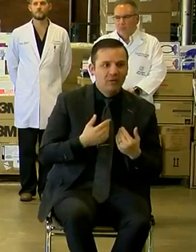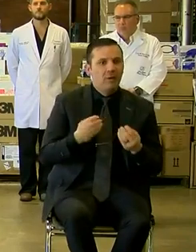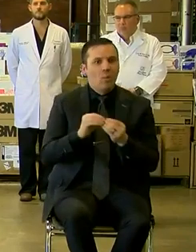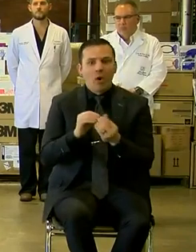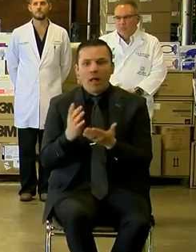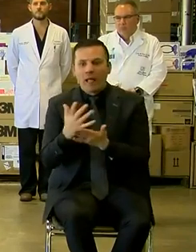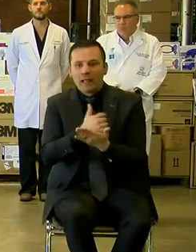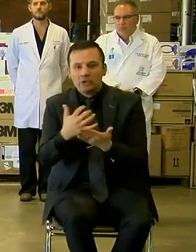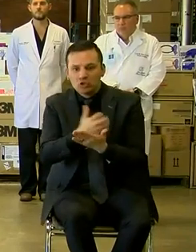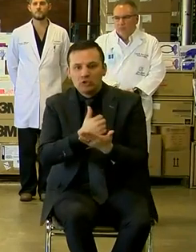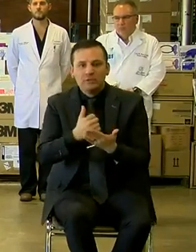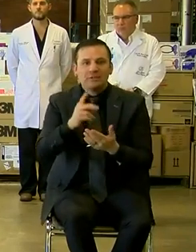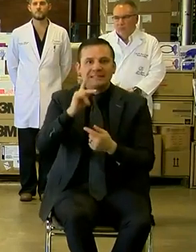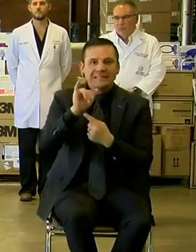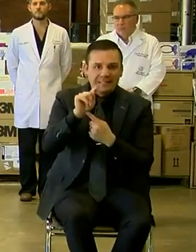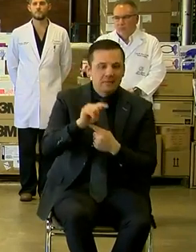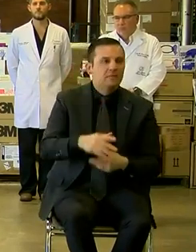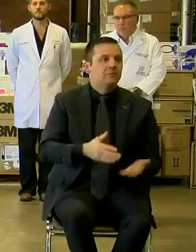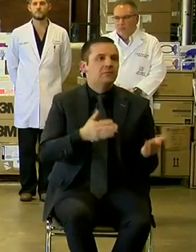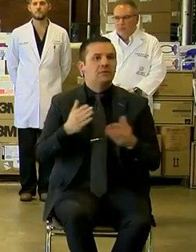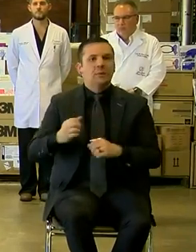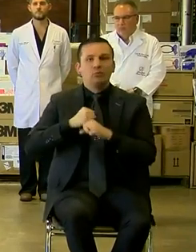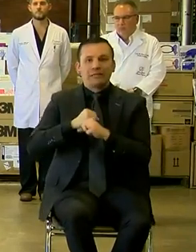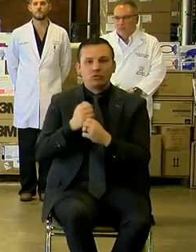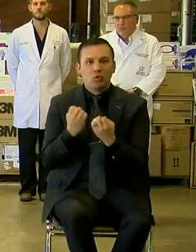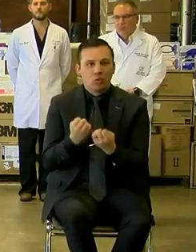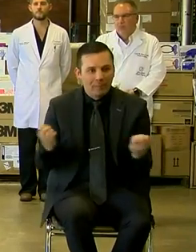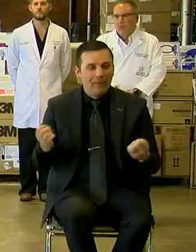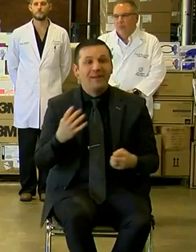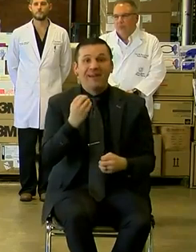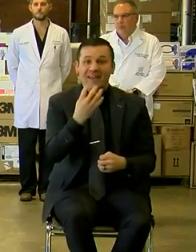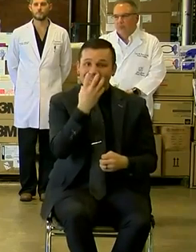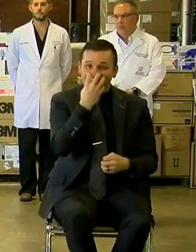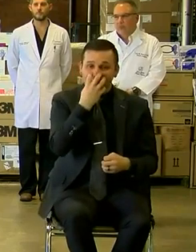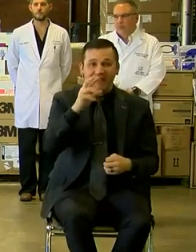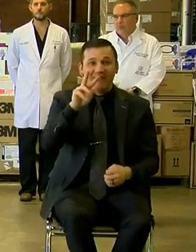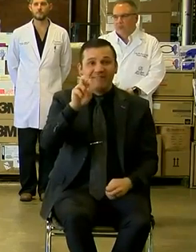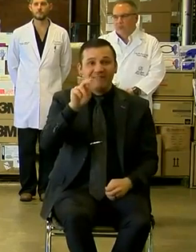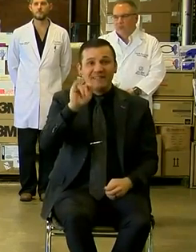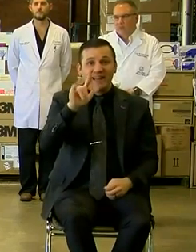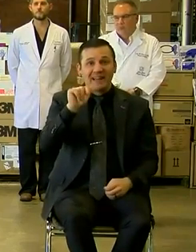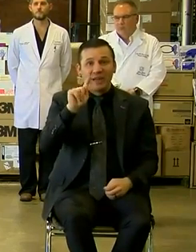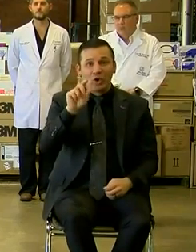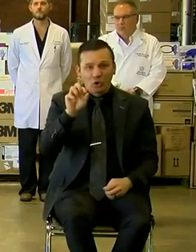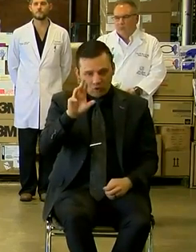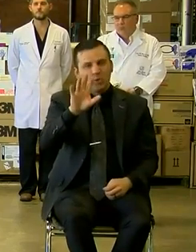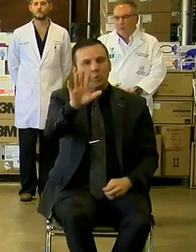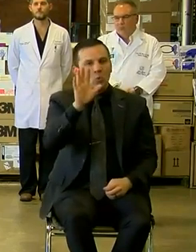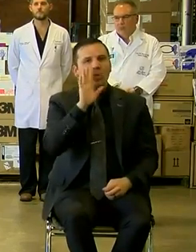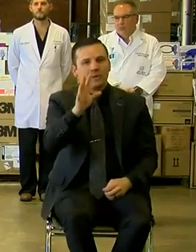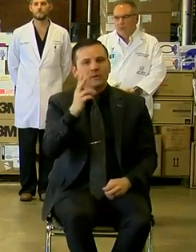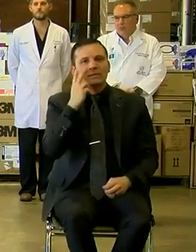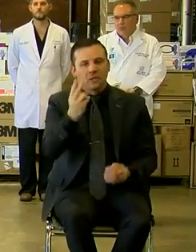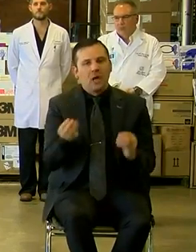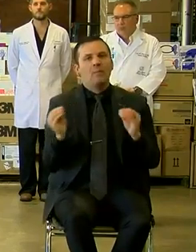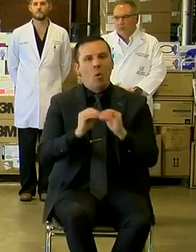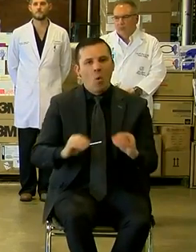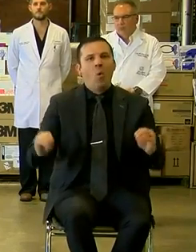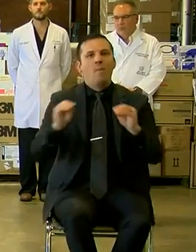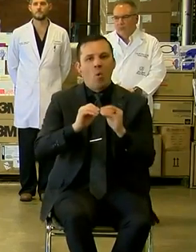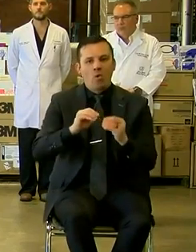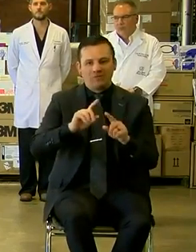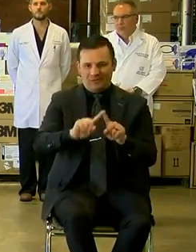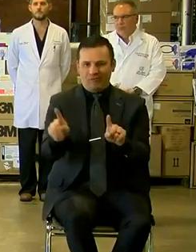as well as PPE, as well as ventilators. So you will see more supply of all of these different categories of medical